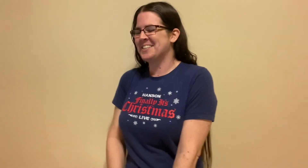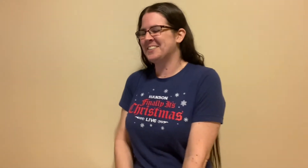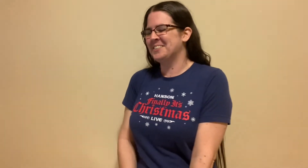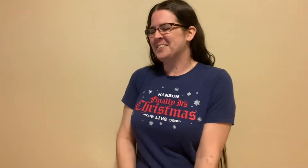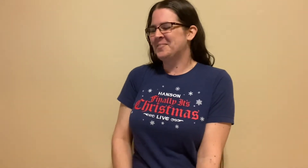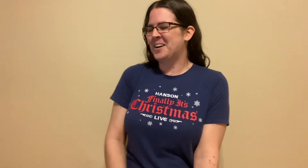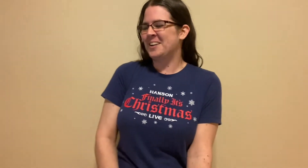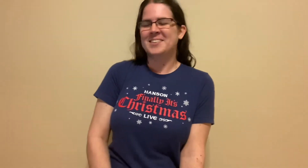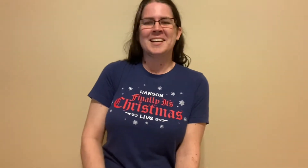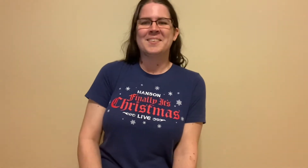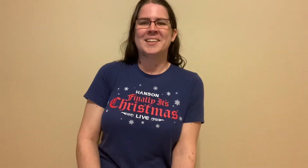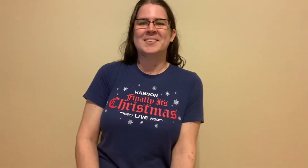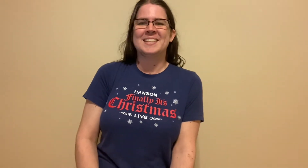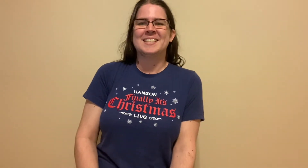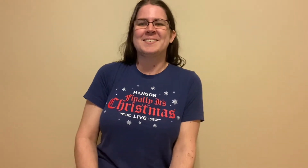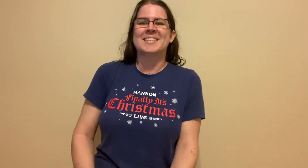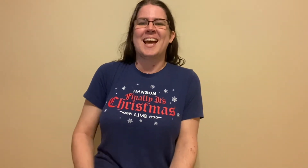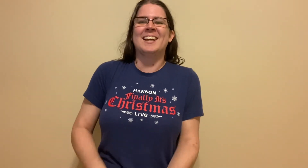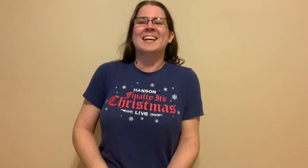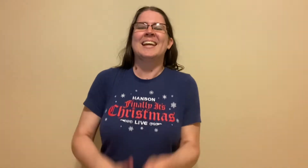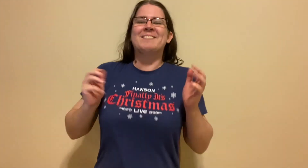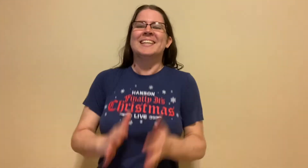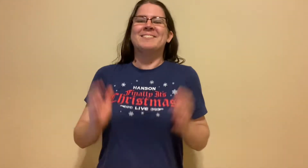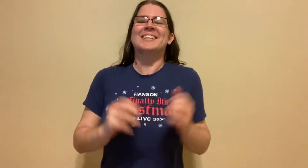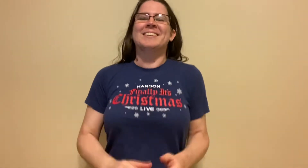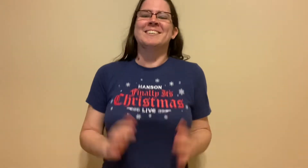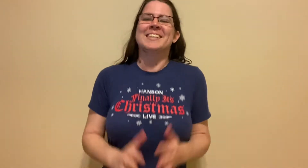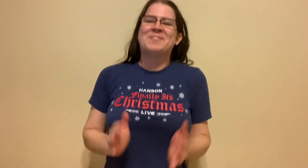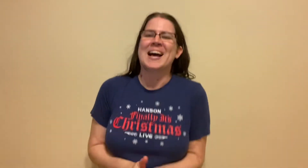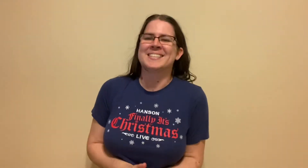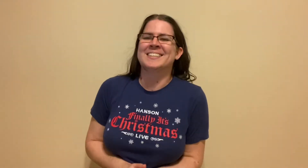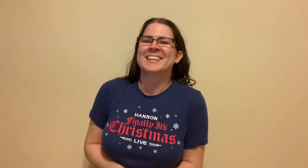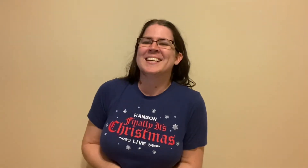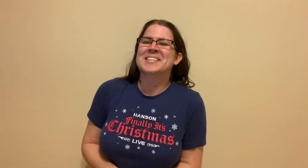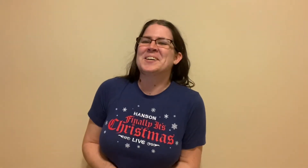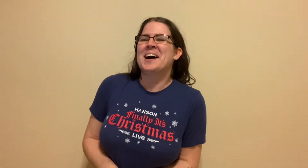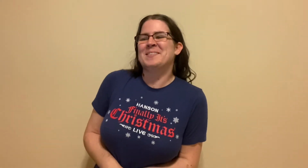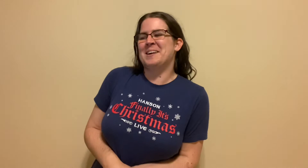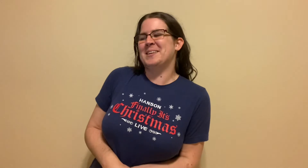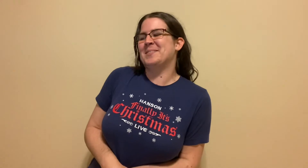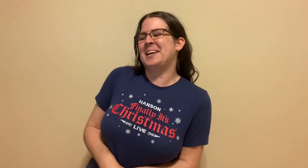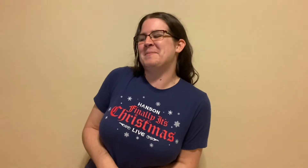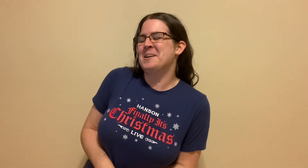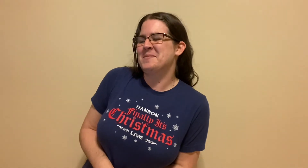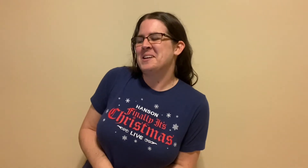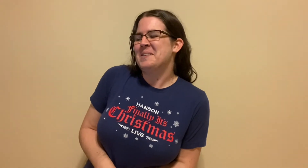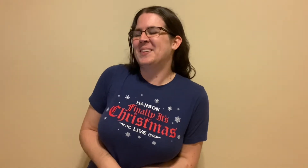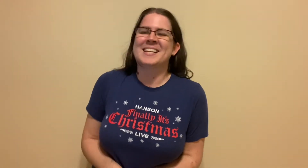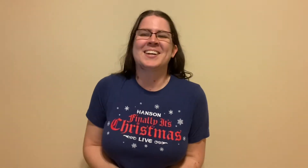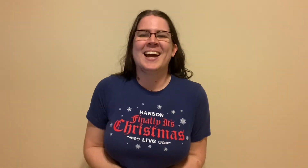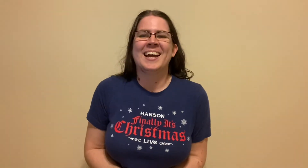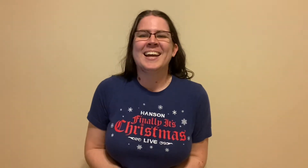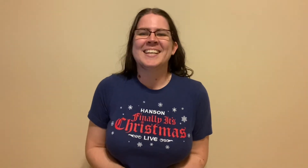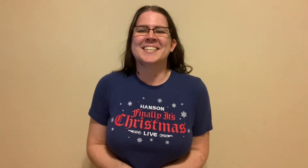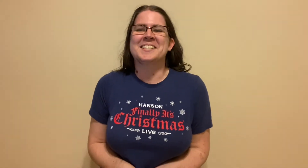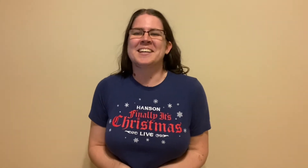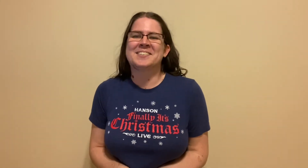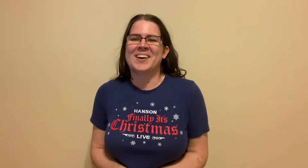part of the accompaniment seems to like get really really really really fast so I might not be able to keep up but that's okay because this song is fun